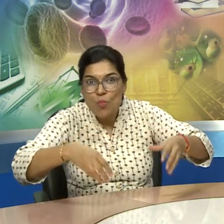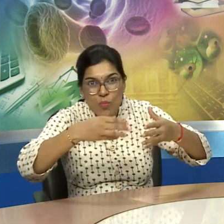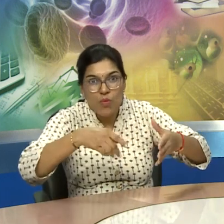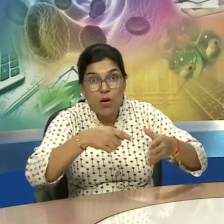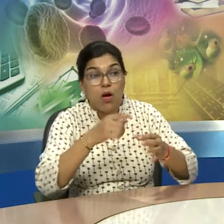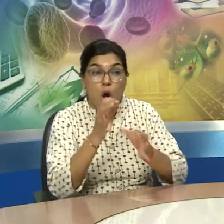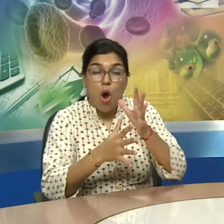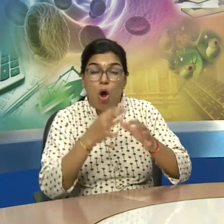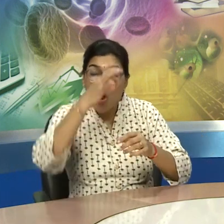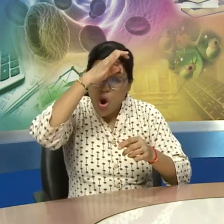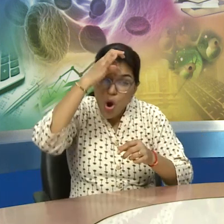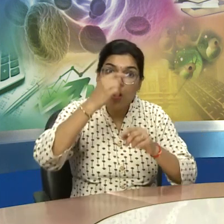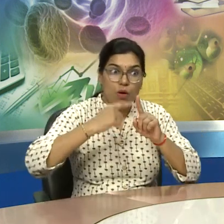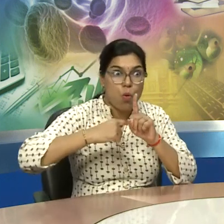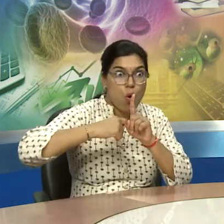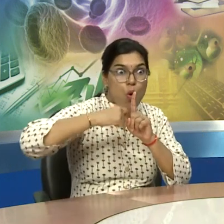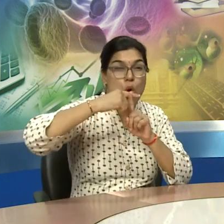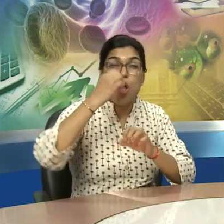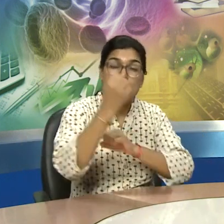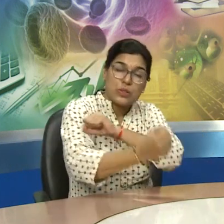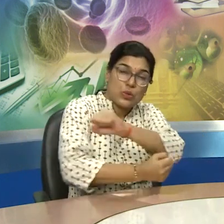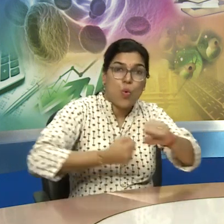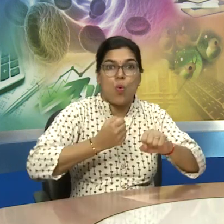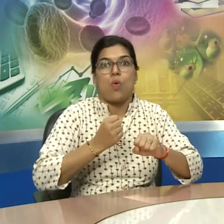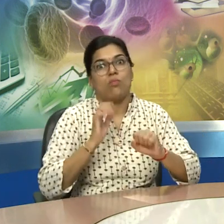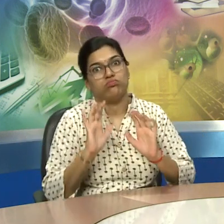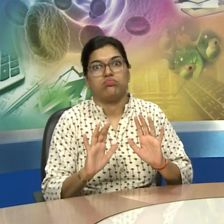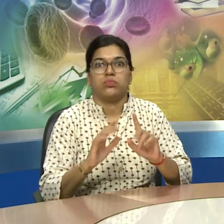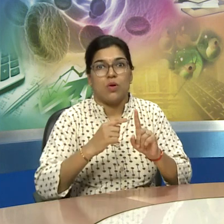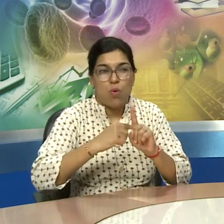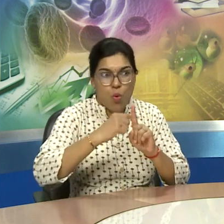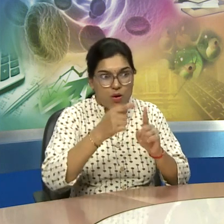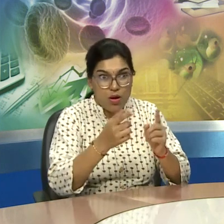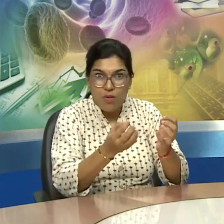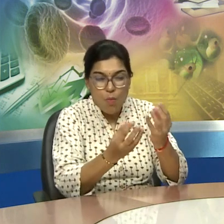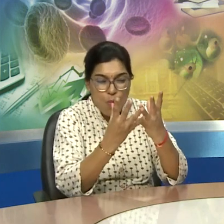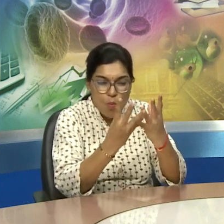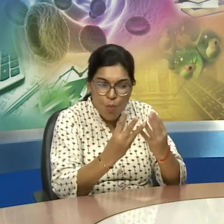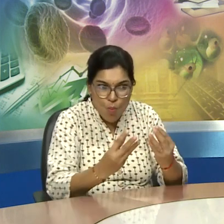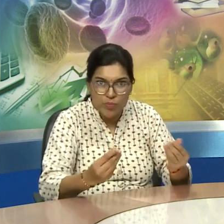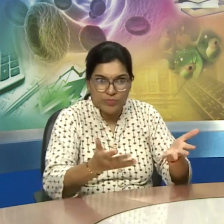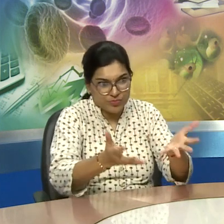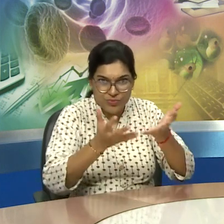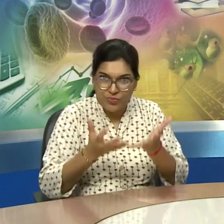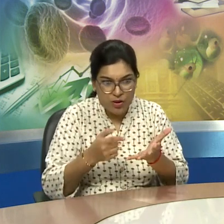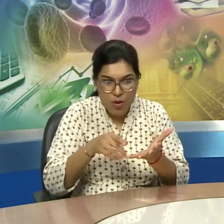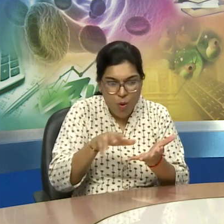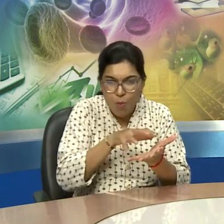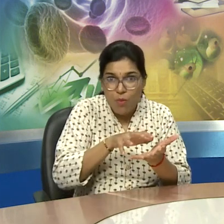was melted at a high temperature and similarly accidentally they